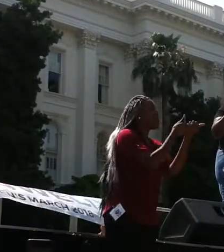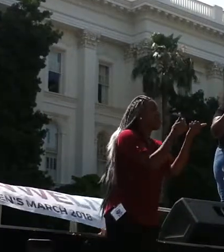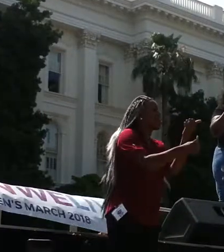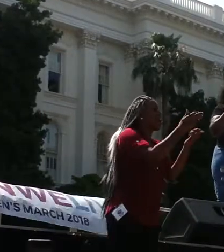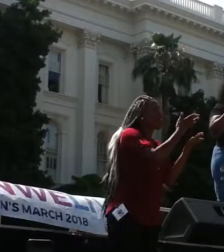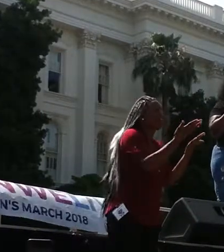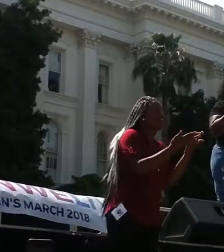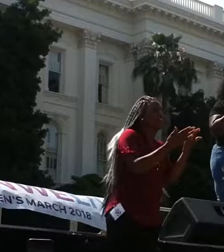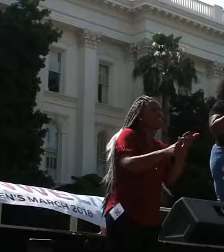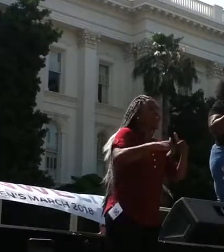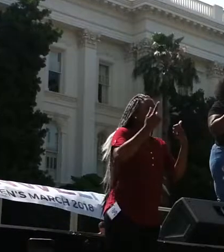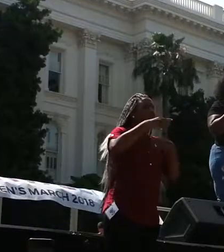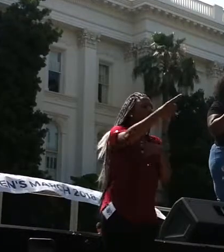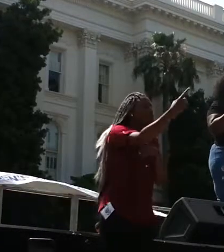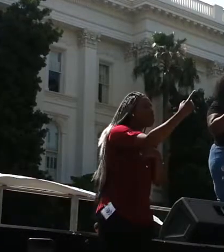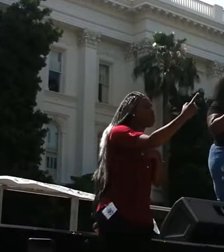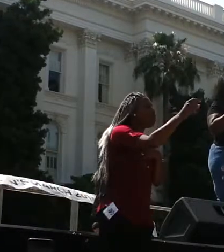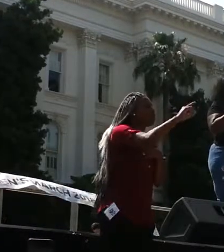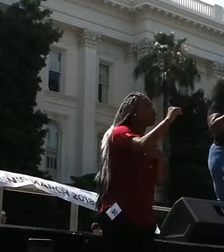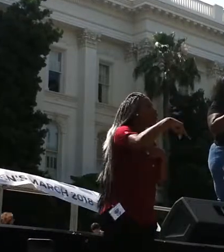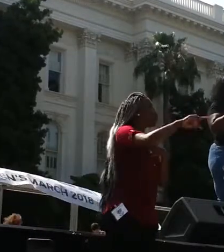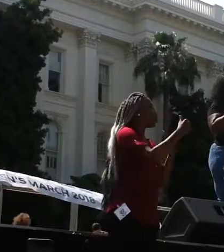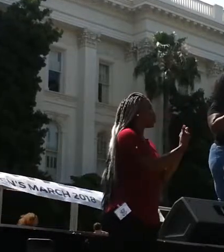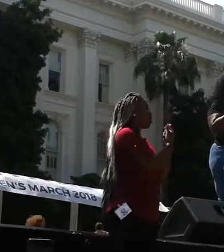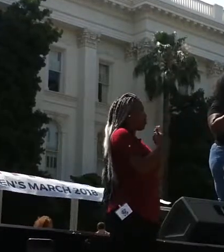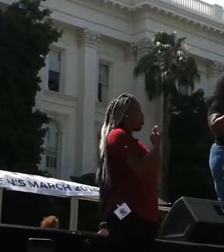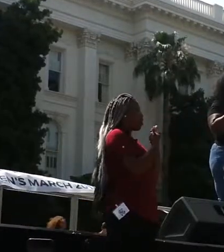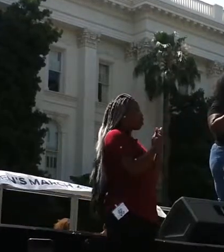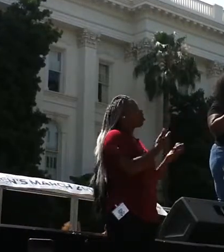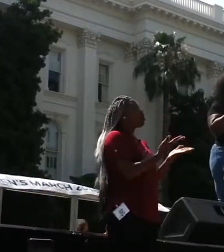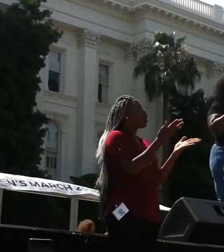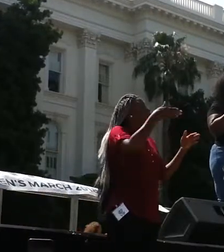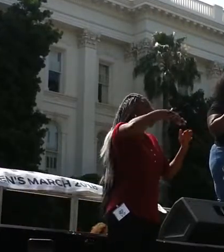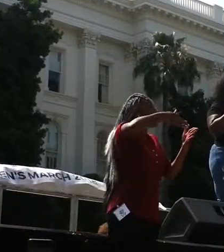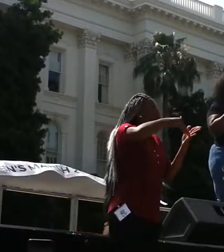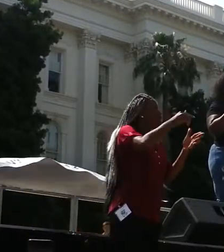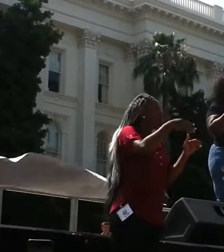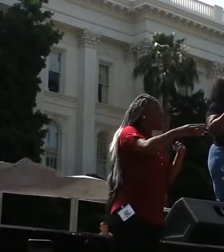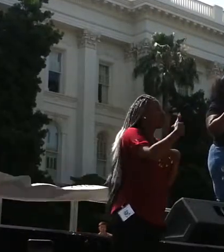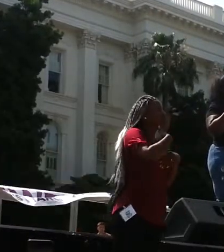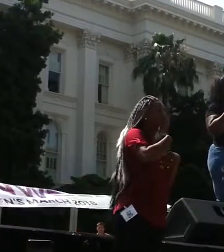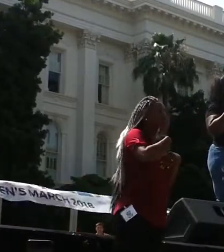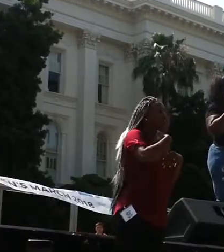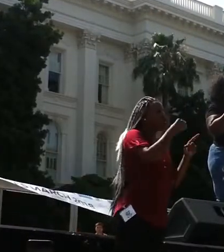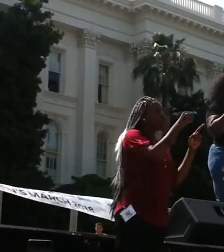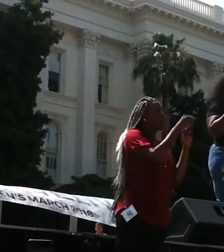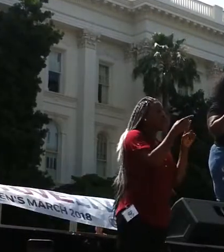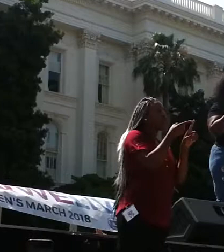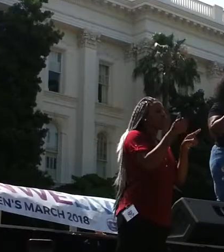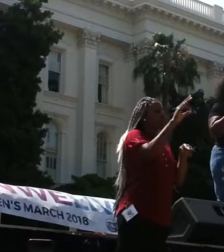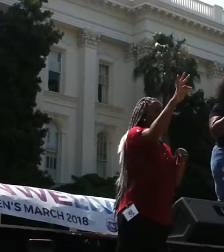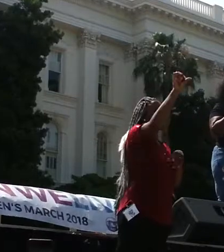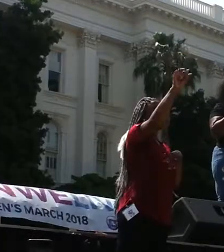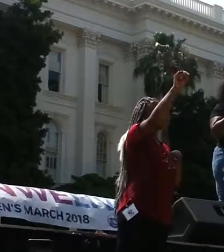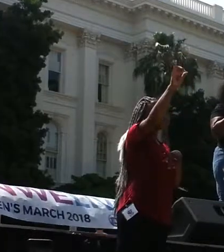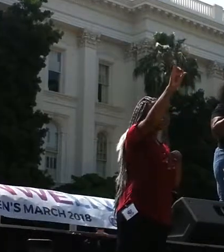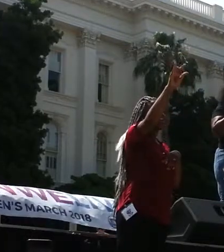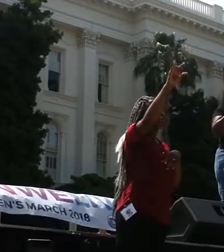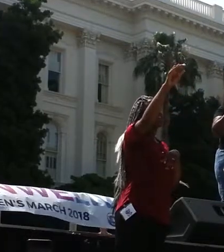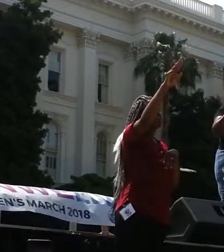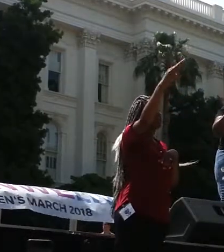you to be there for us. So repeat after me the words of Fannie Lou Hamer.